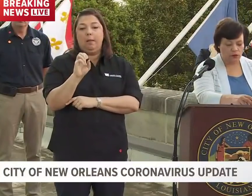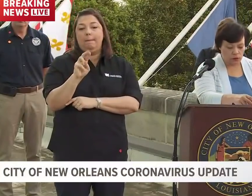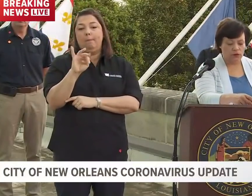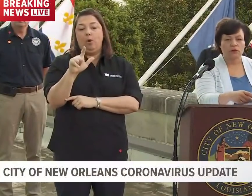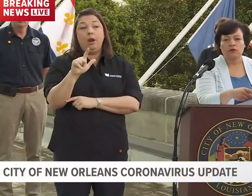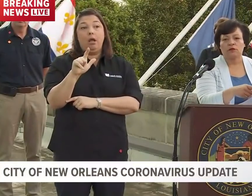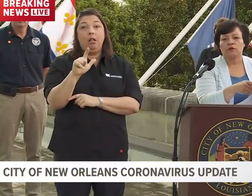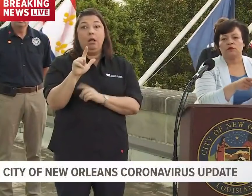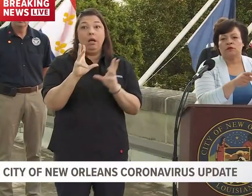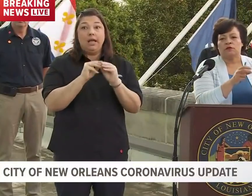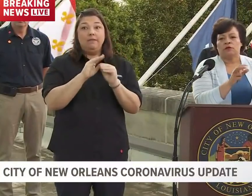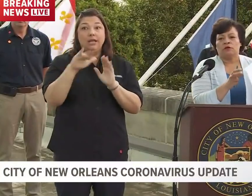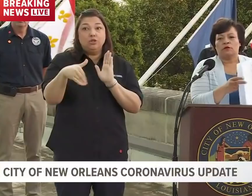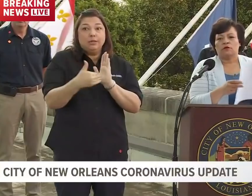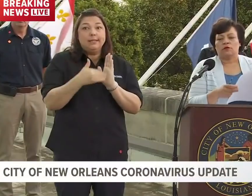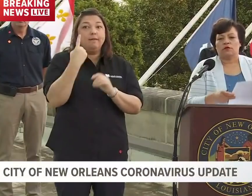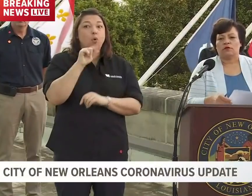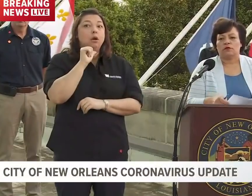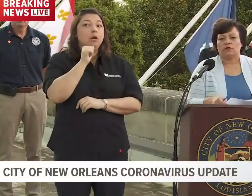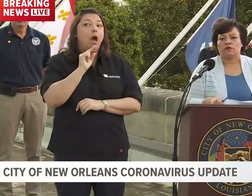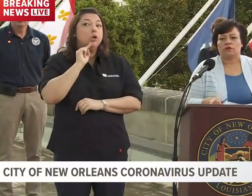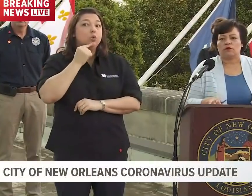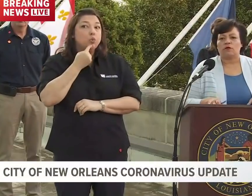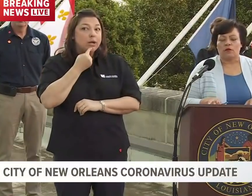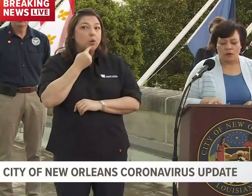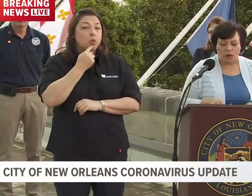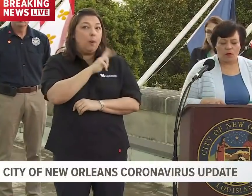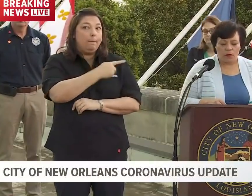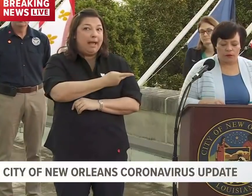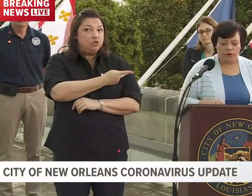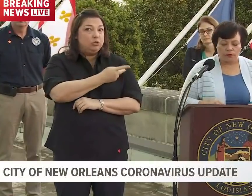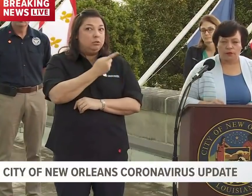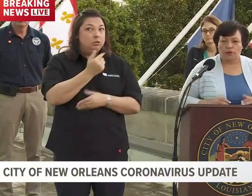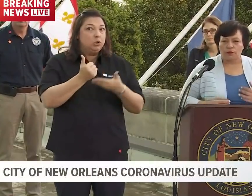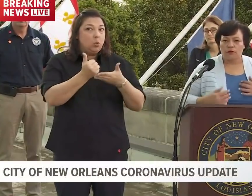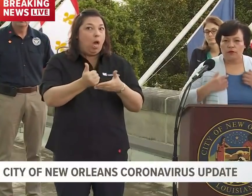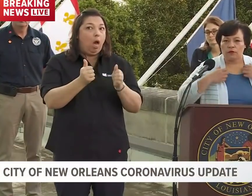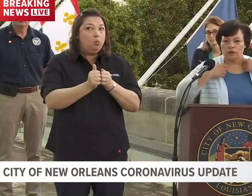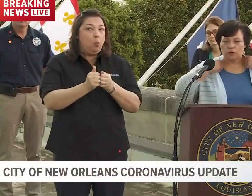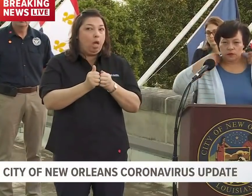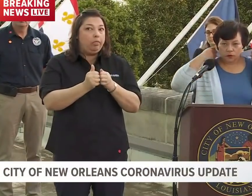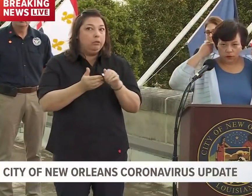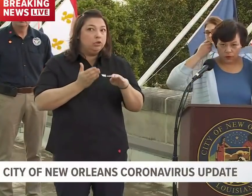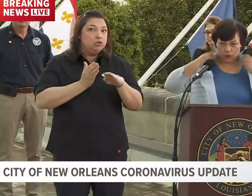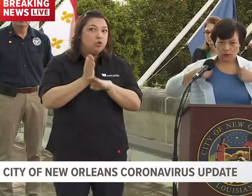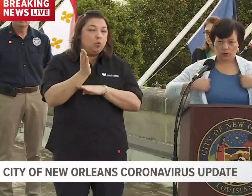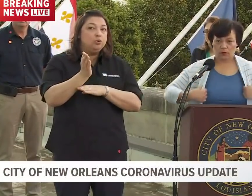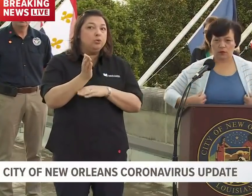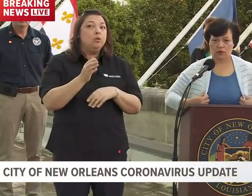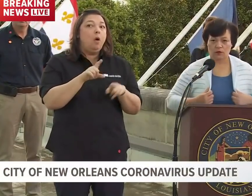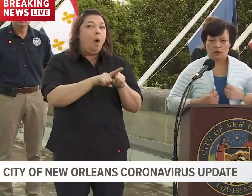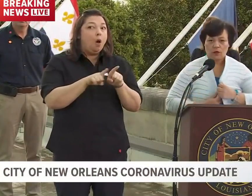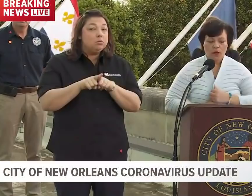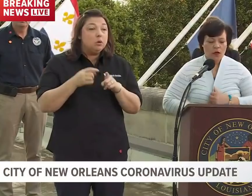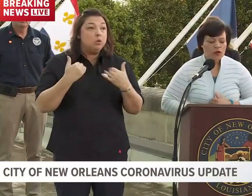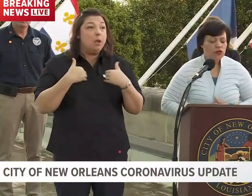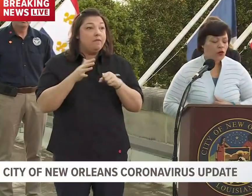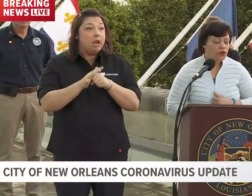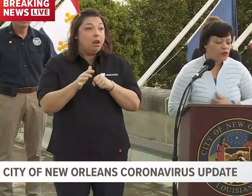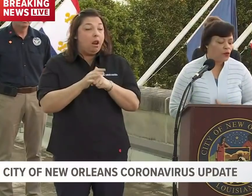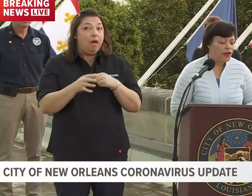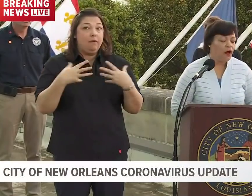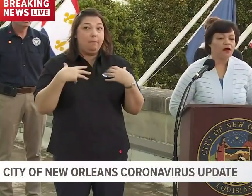to house non-critical patients as hospital surge. How will it be staffed? And do we have enough medical personnel to care for those patients?